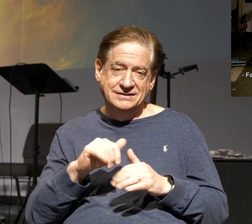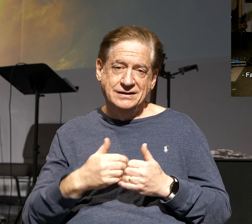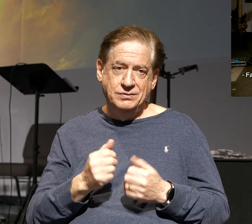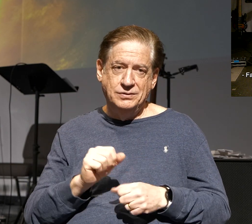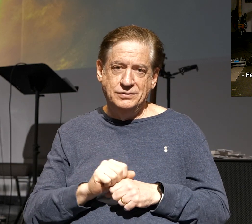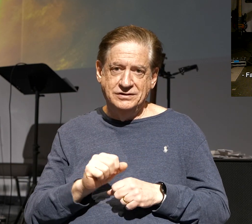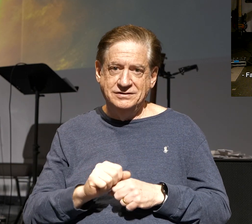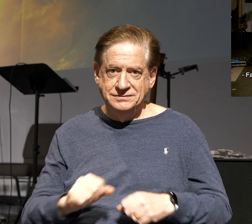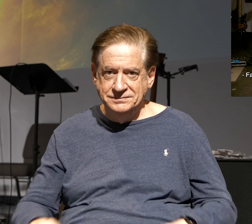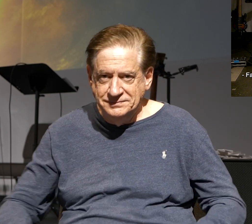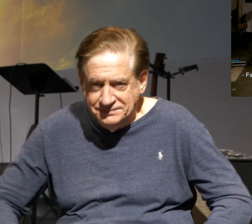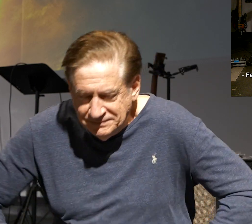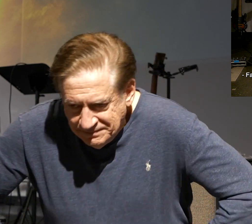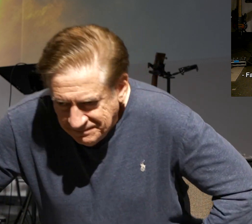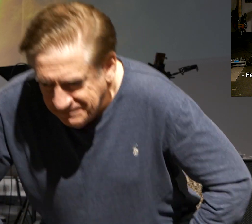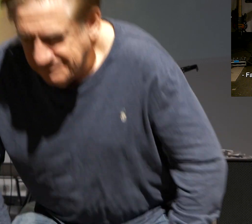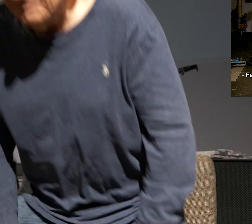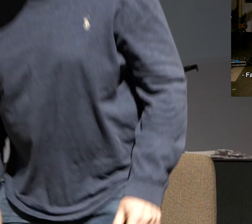it works.